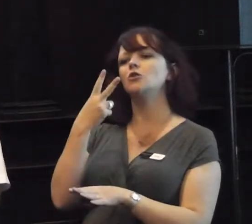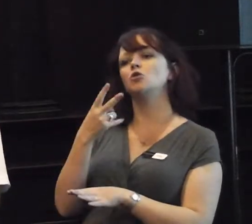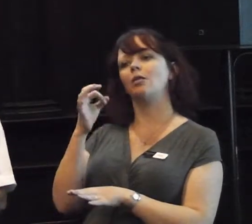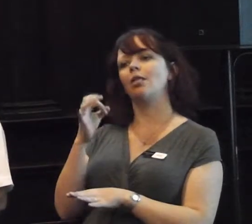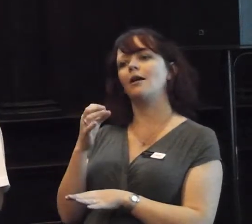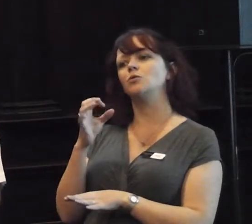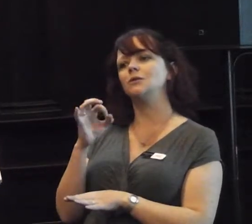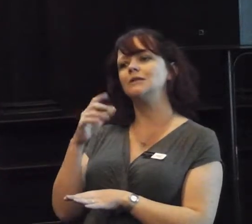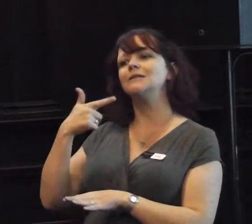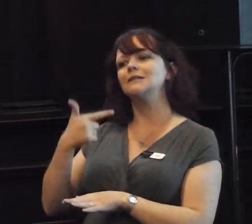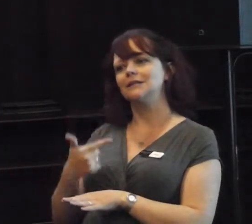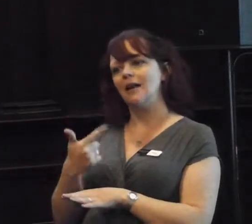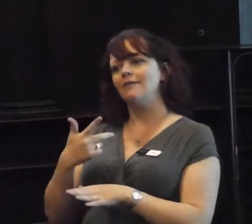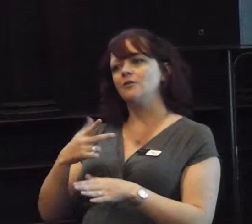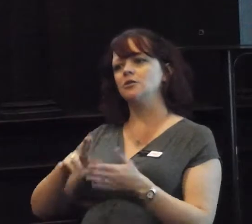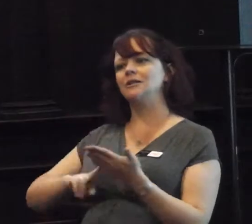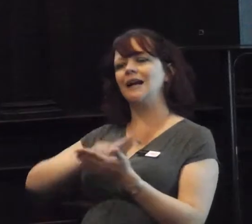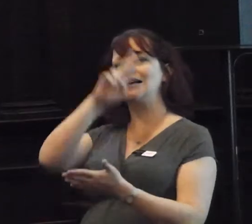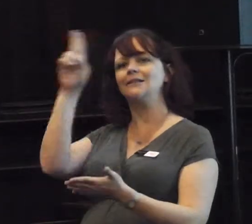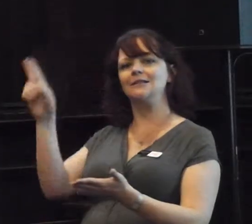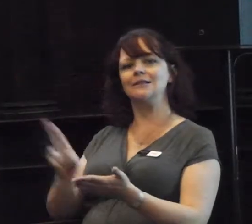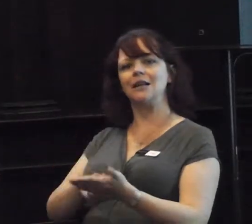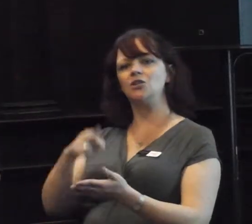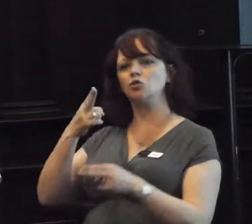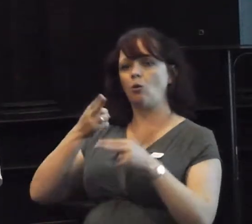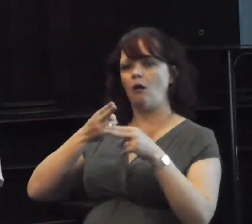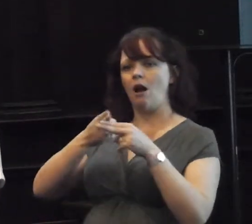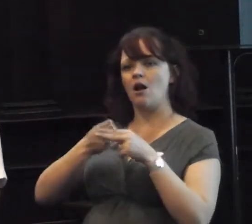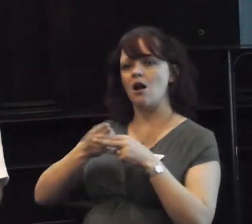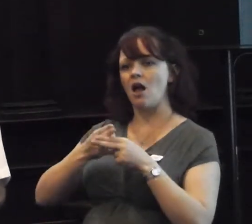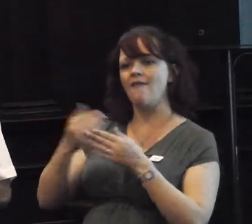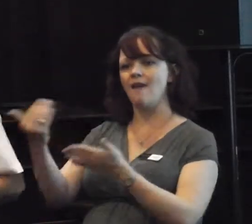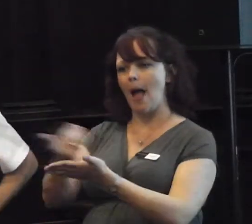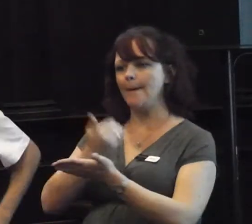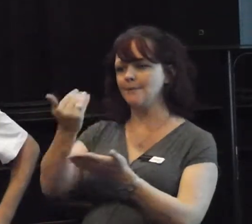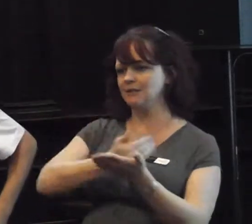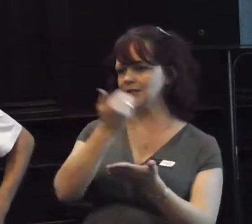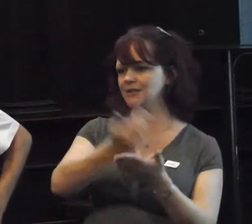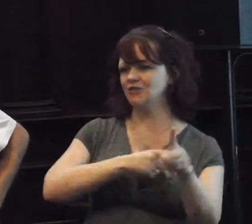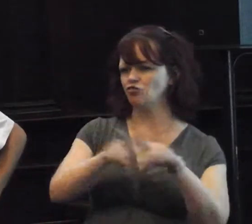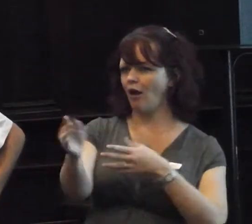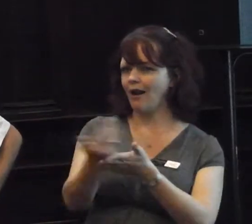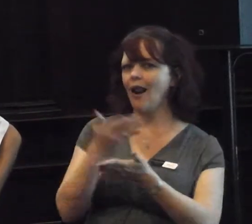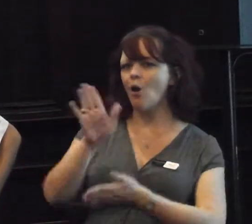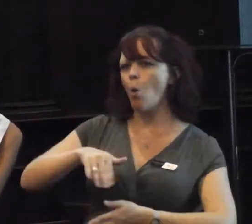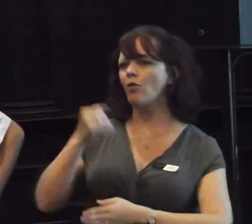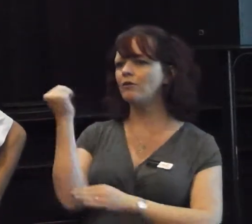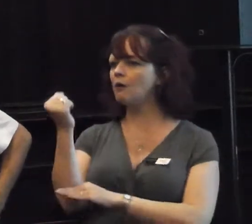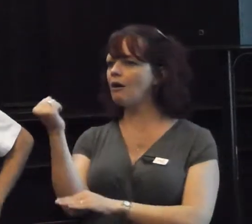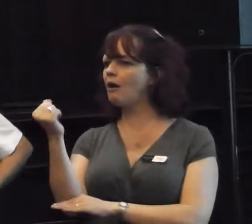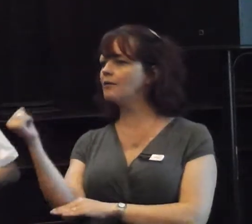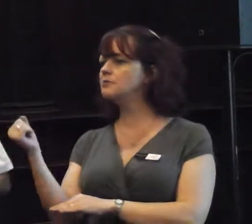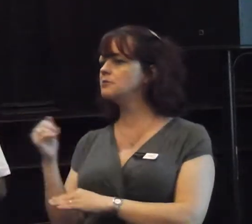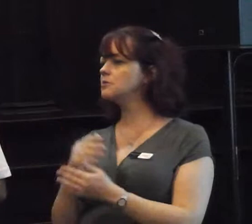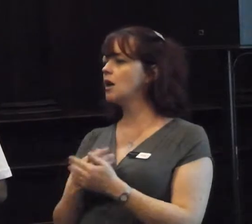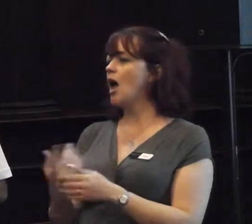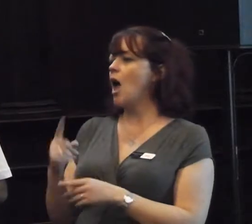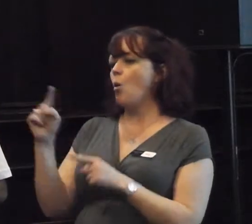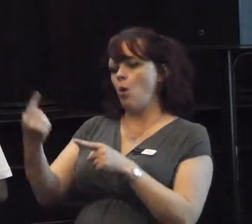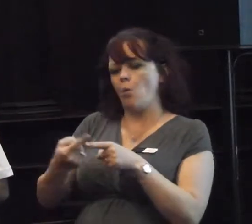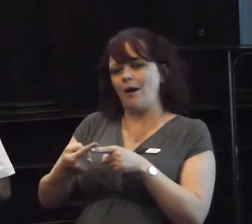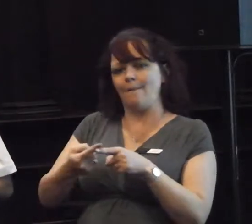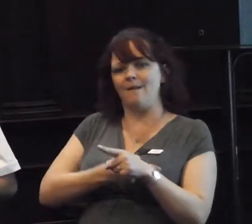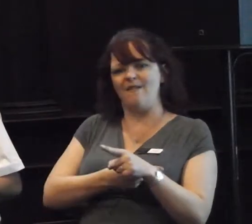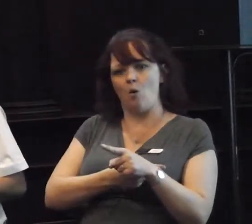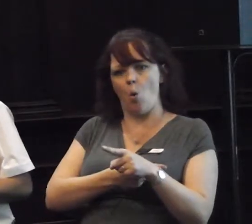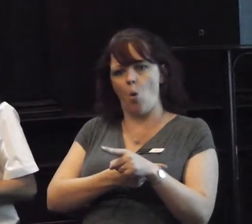And I was working to the National League and assistant chief of constable. And the week before the amnesty, he decided to go